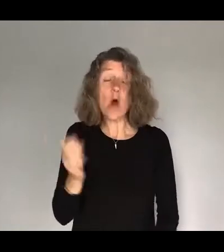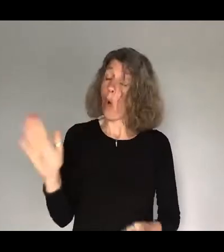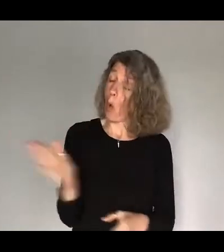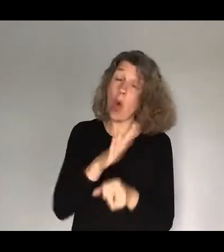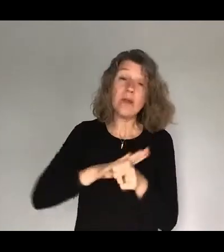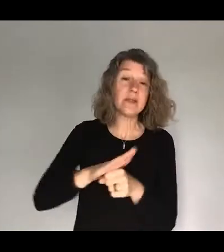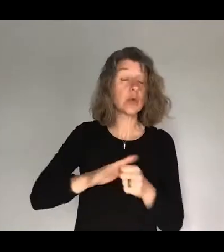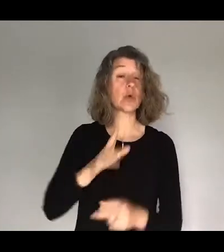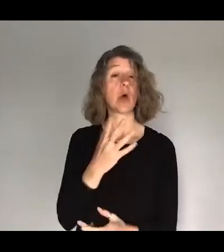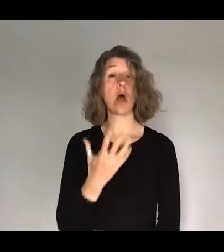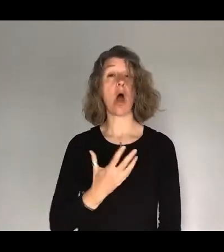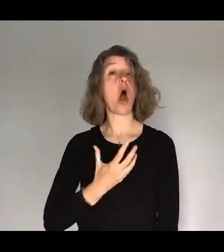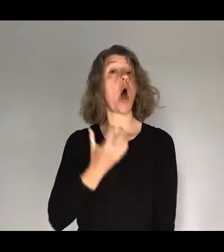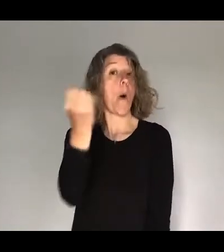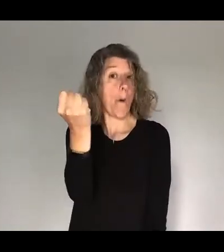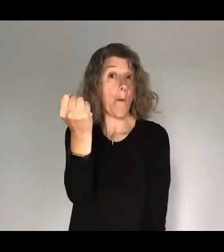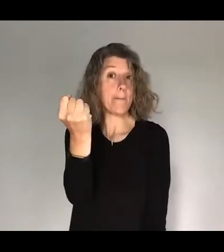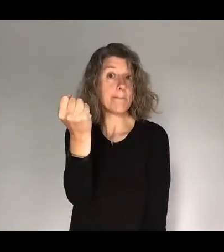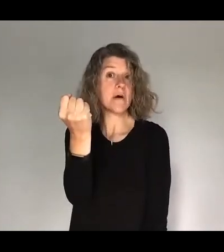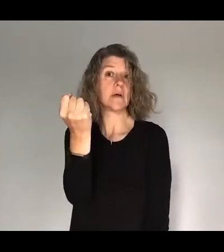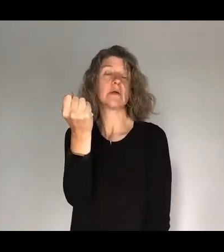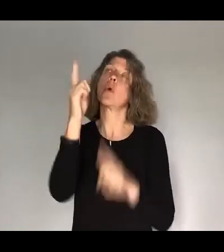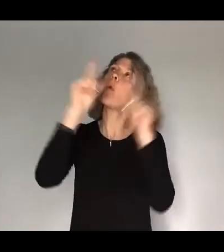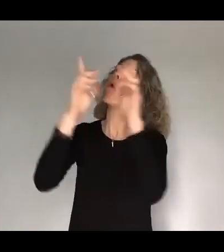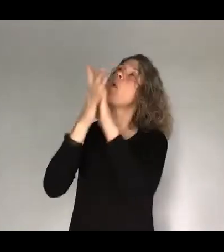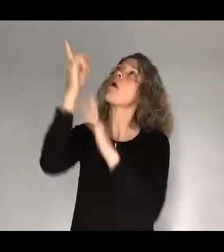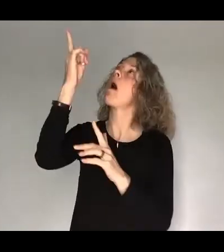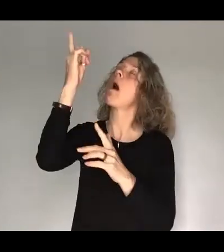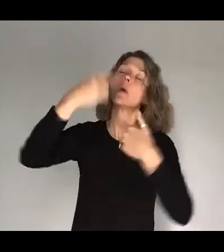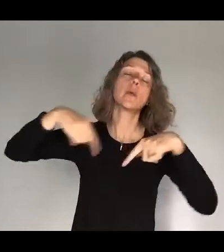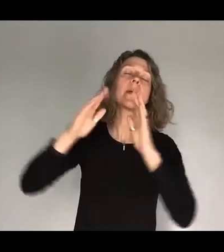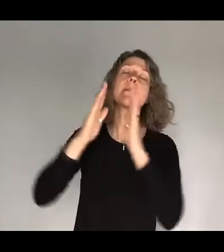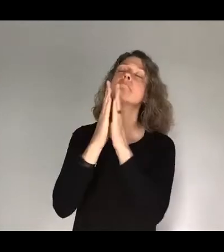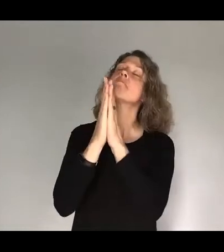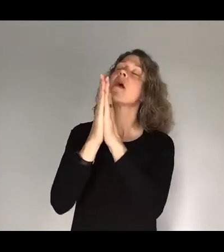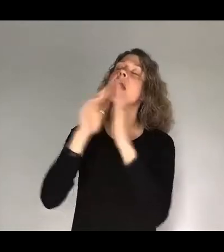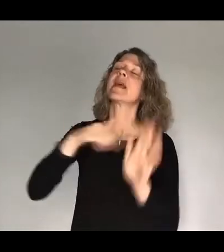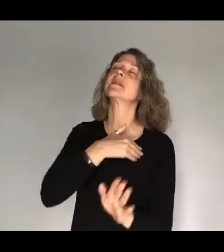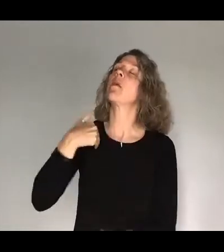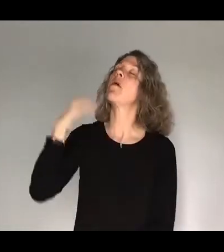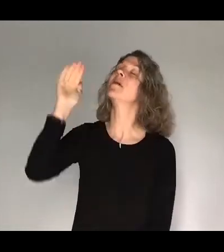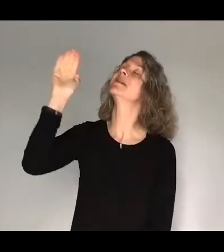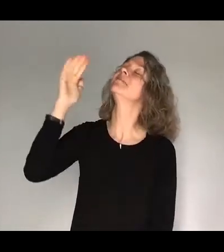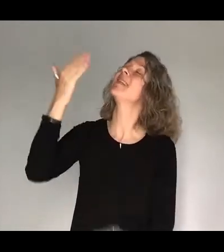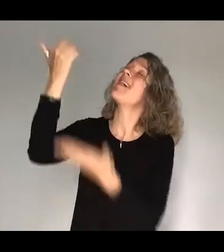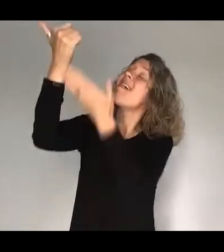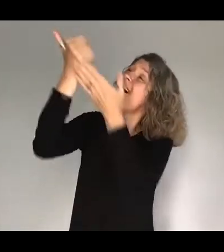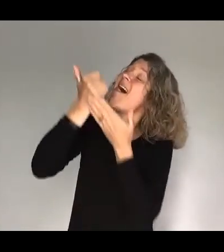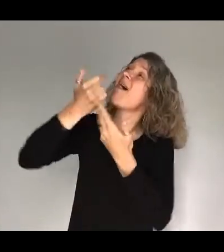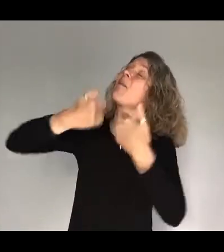So, Lord God, we pray this morning, help us be of those who step forward,